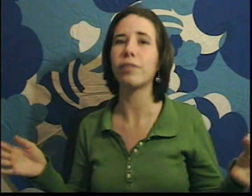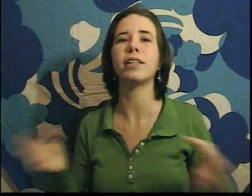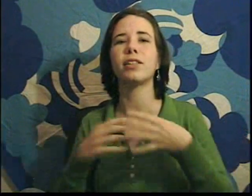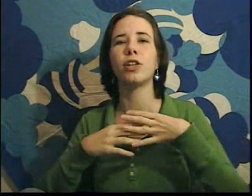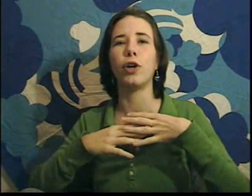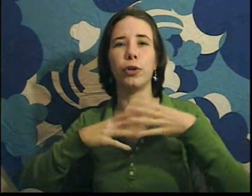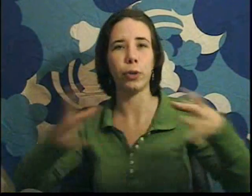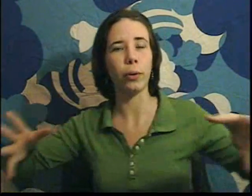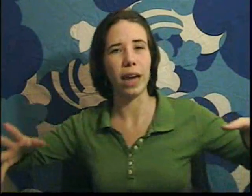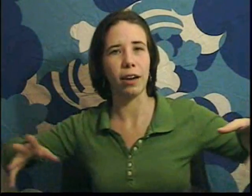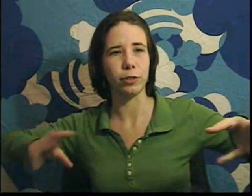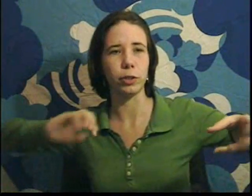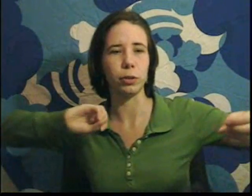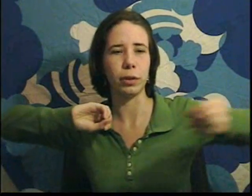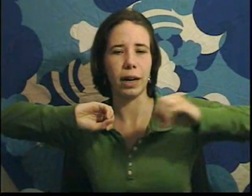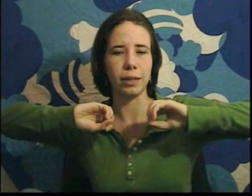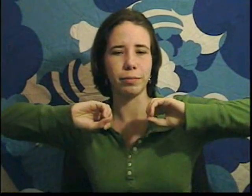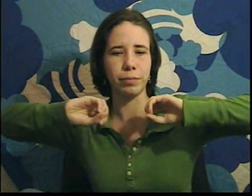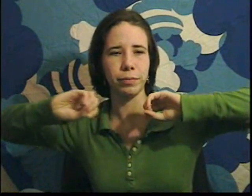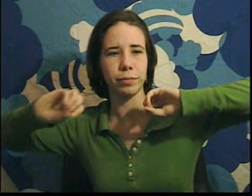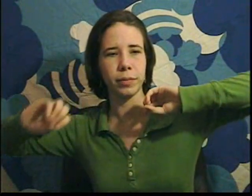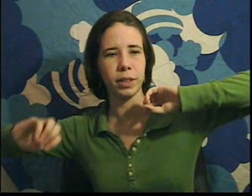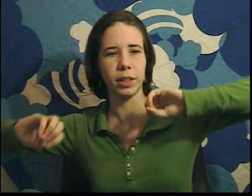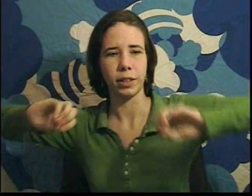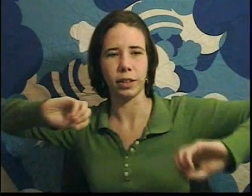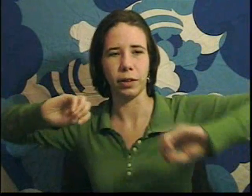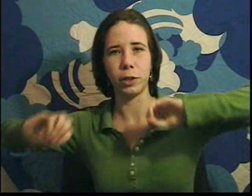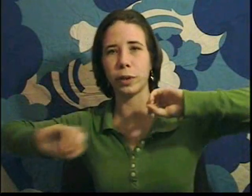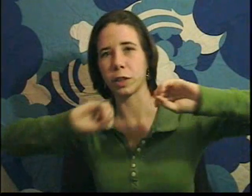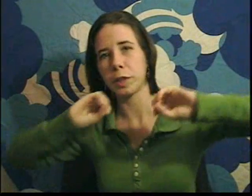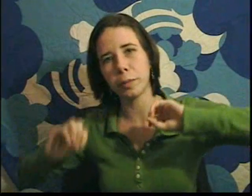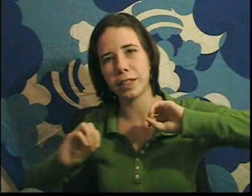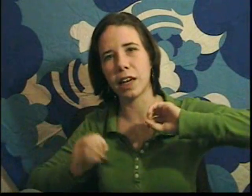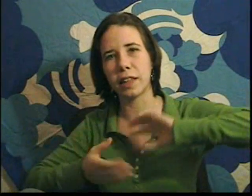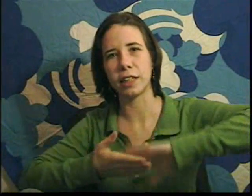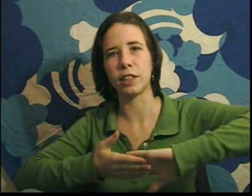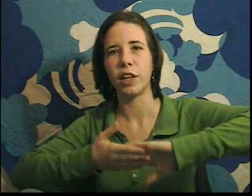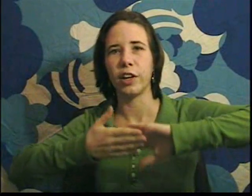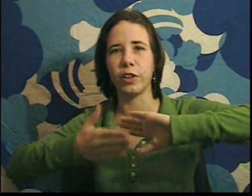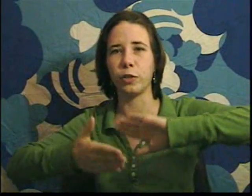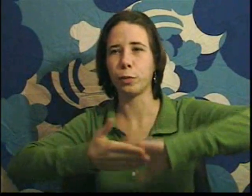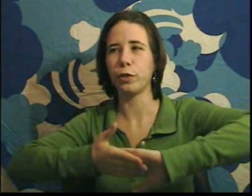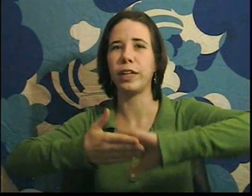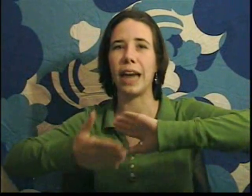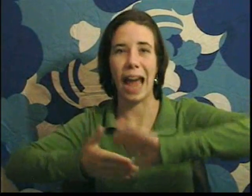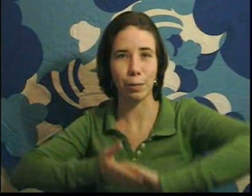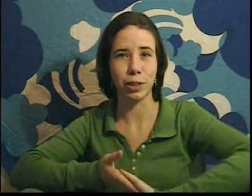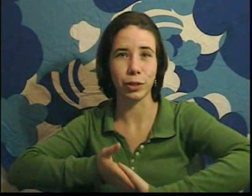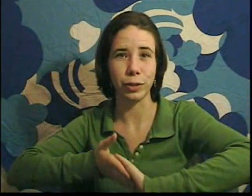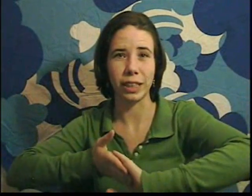evidence. You don't have to, you know, do experiments on this. You've proven it absolutely.